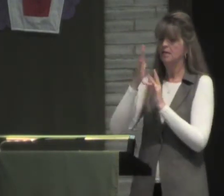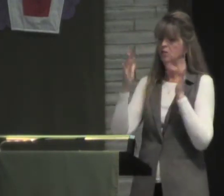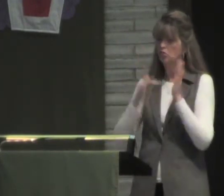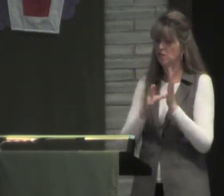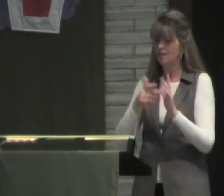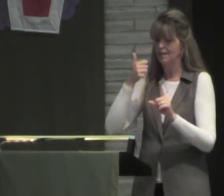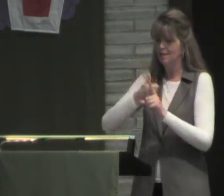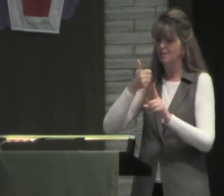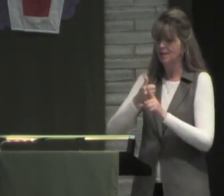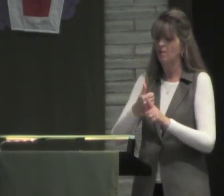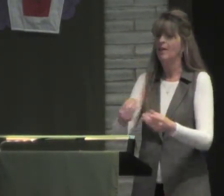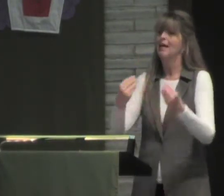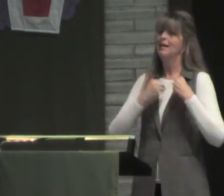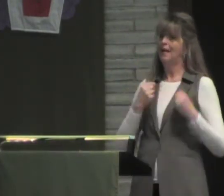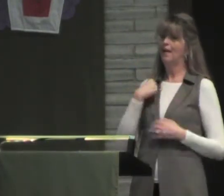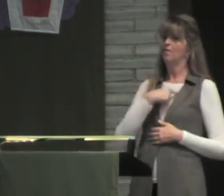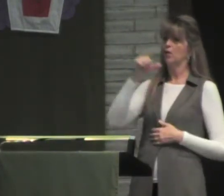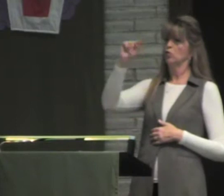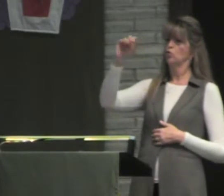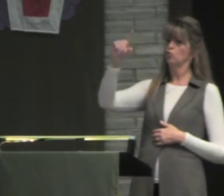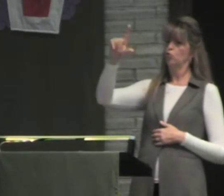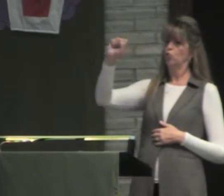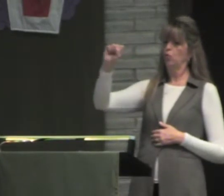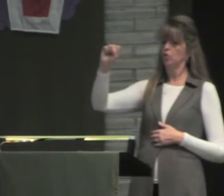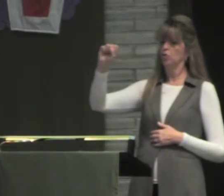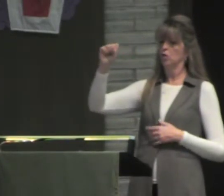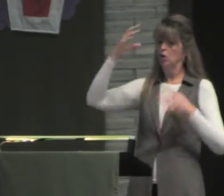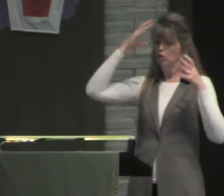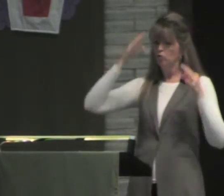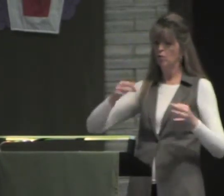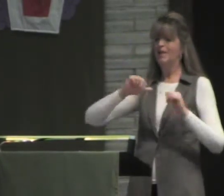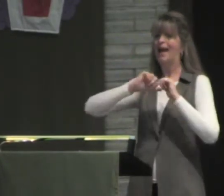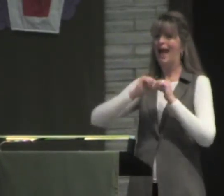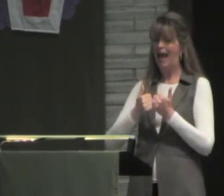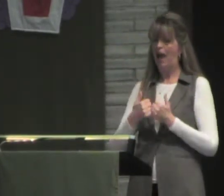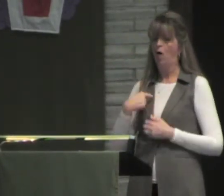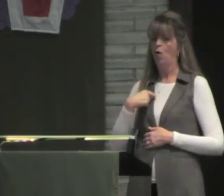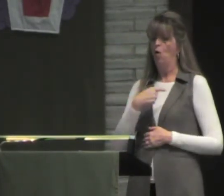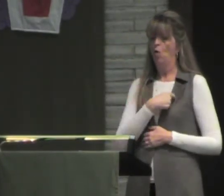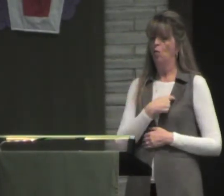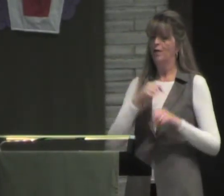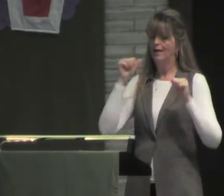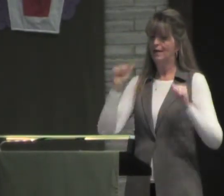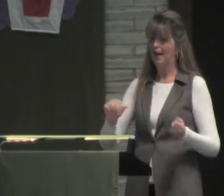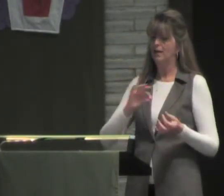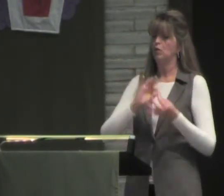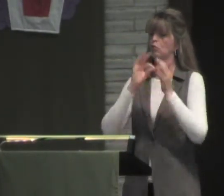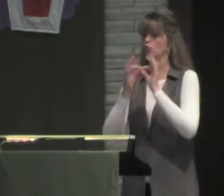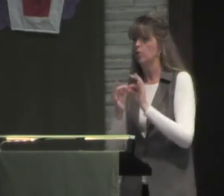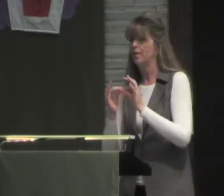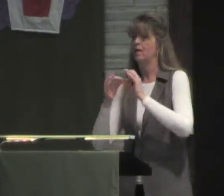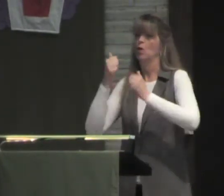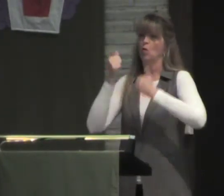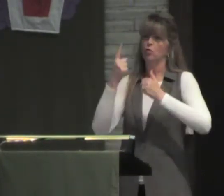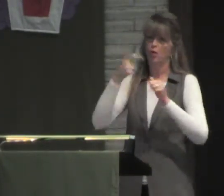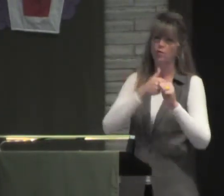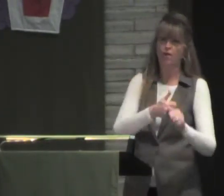I want to emphasize that Jesus himself gave us the tools for determining how we